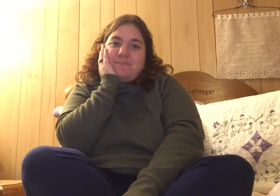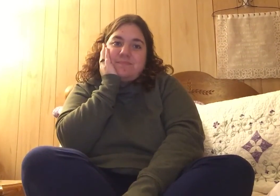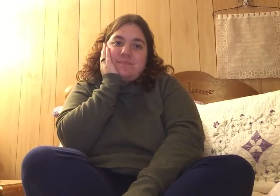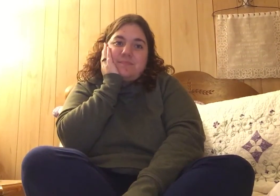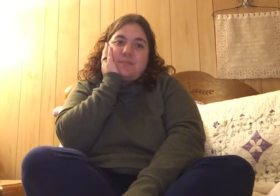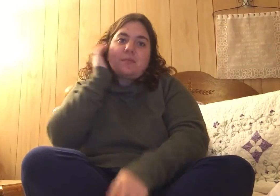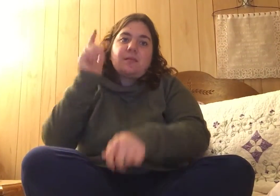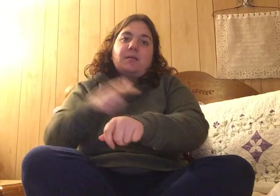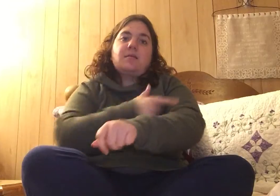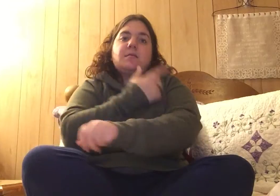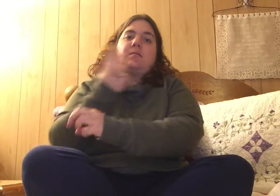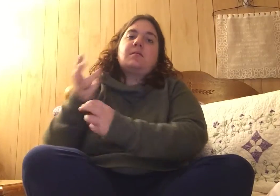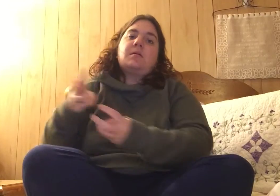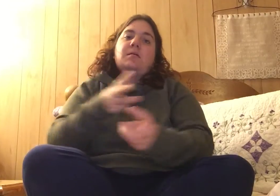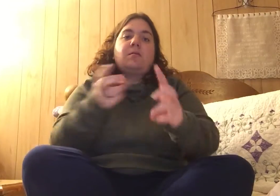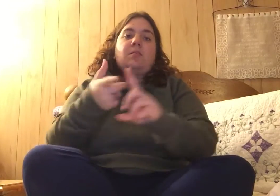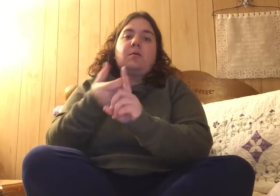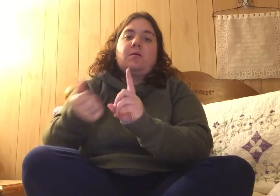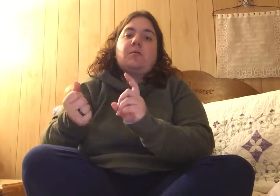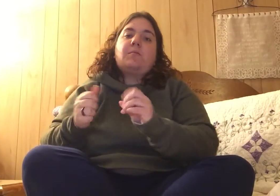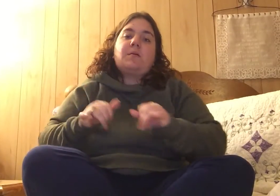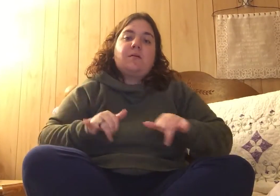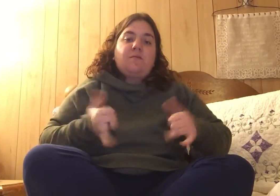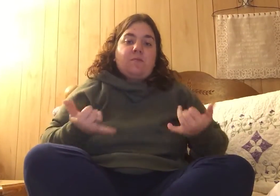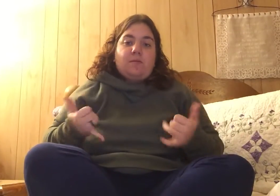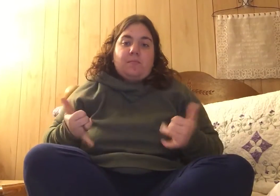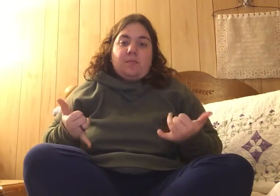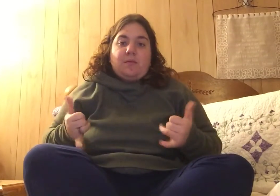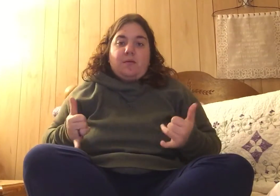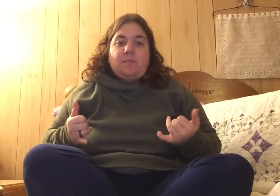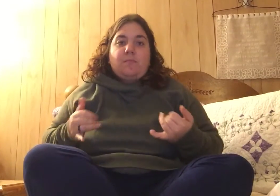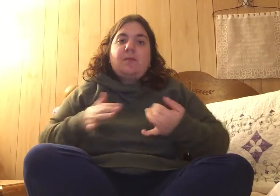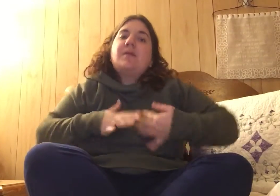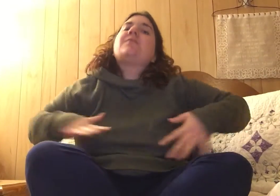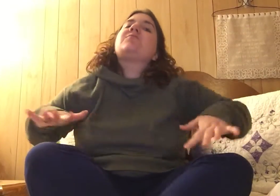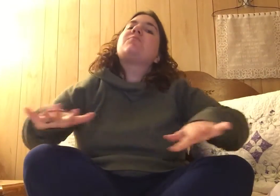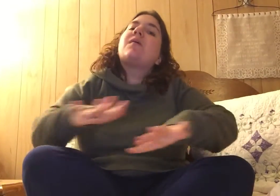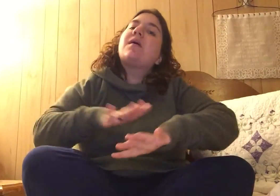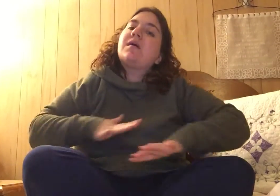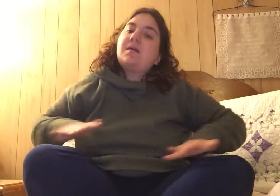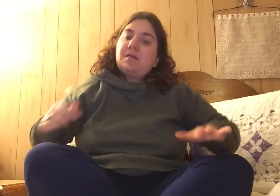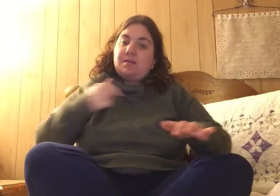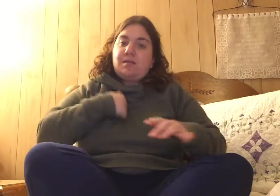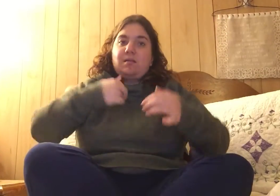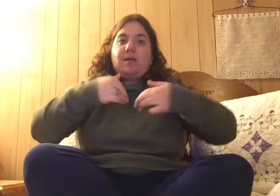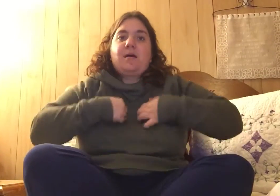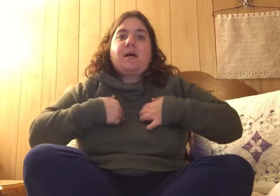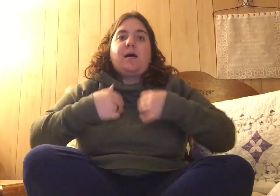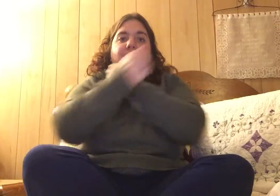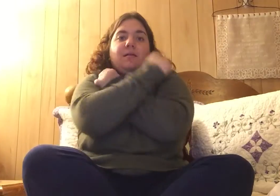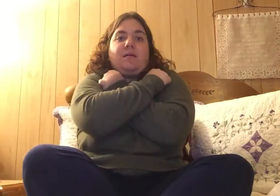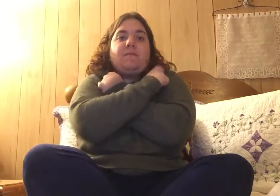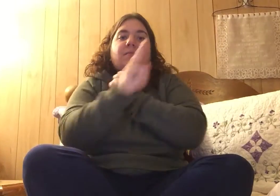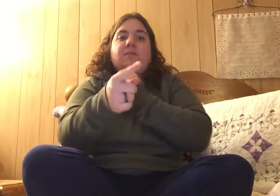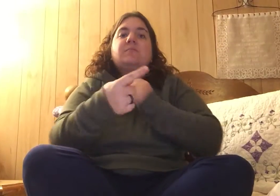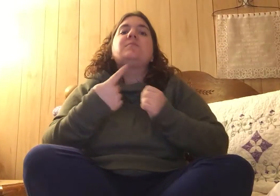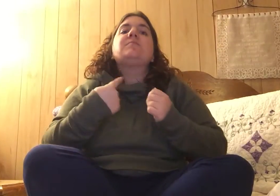cheeks, a long way from the playground. Oh, I have loved you